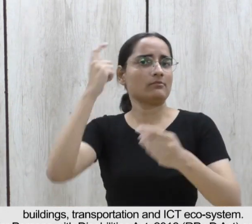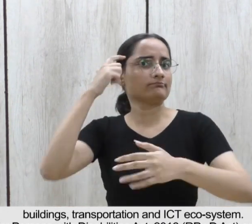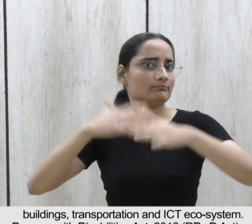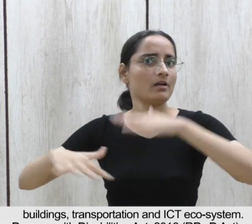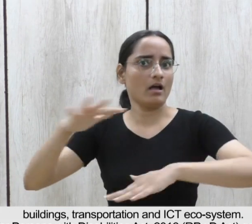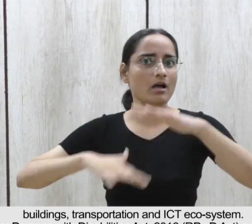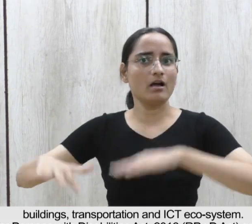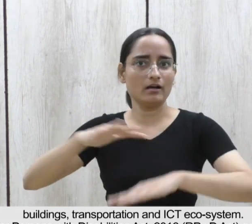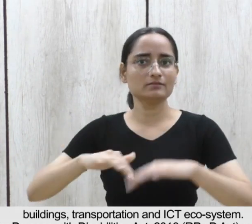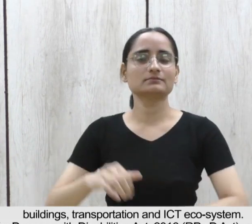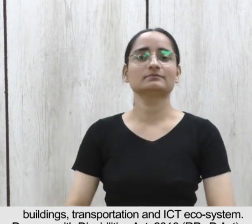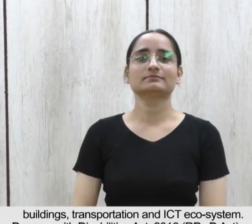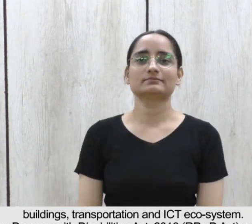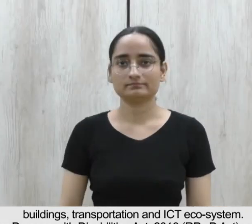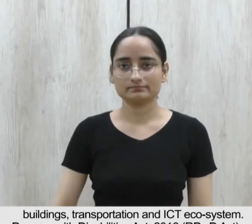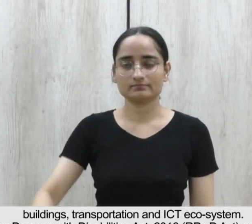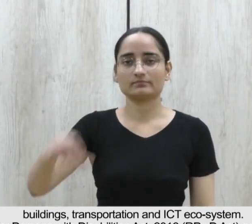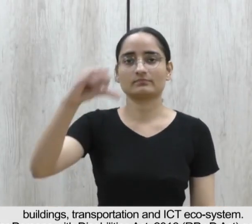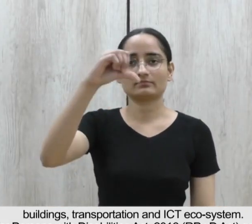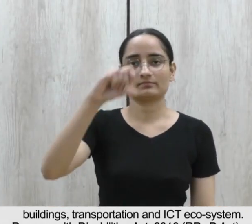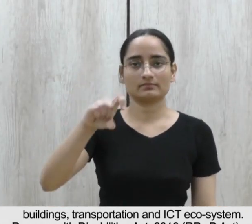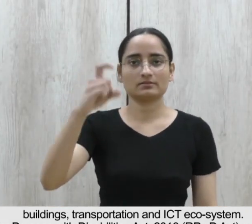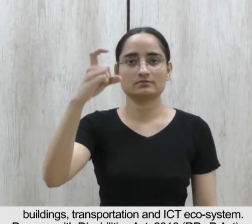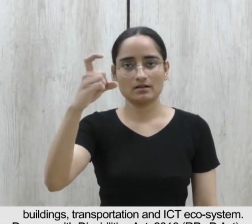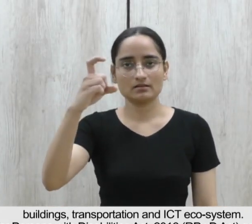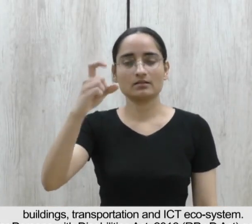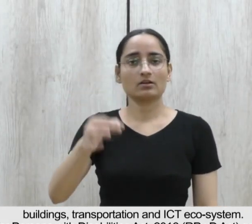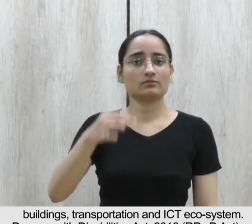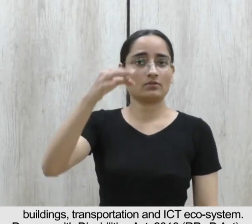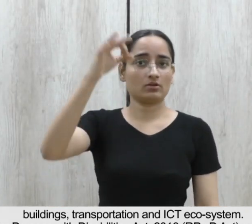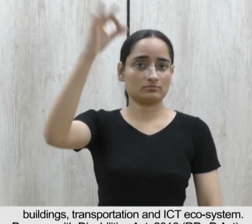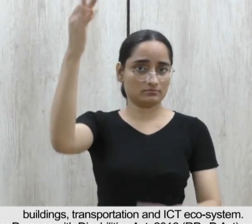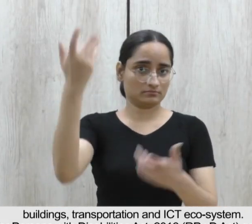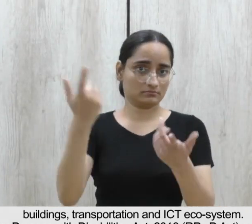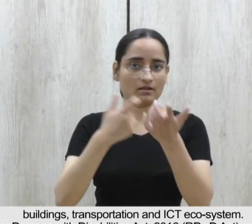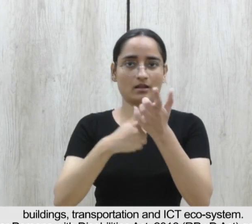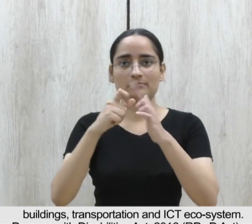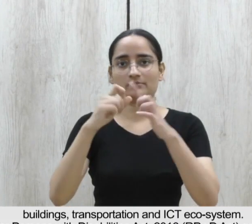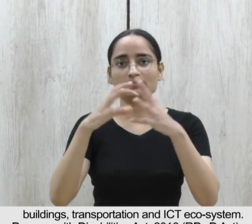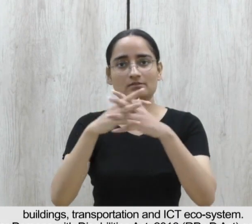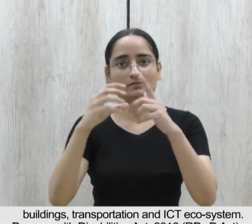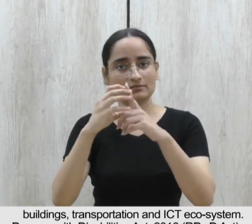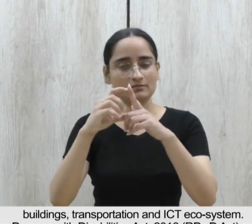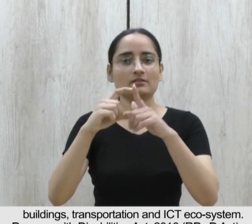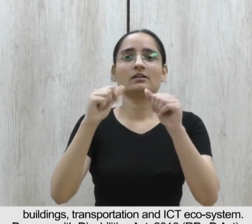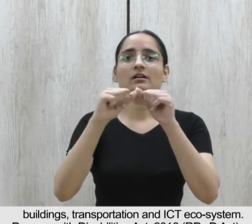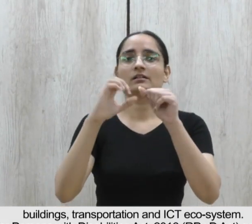and ICT ecosystems. 9.7. Further, the Rights for Persons with